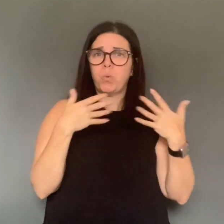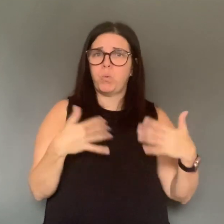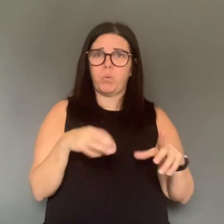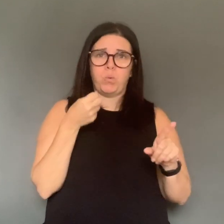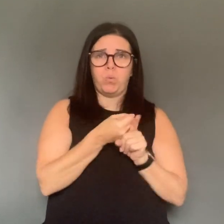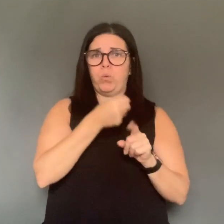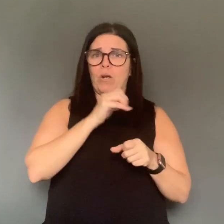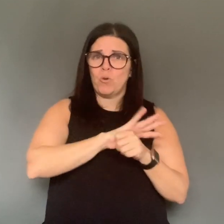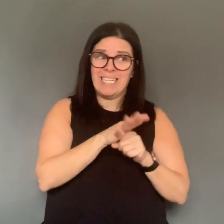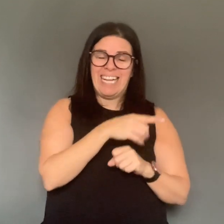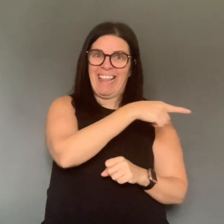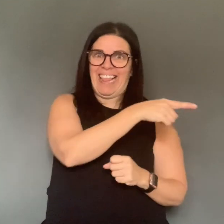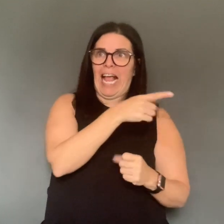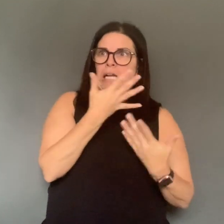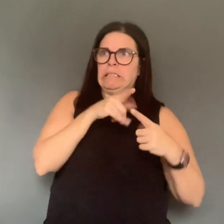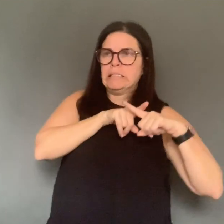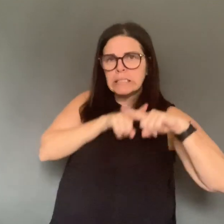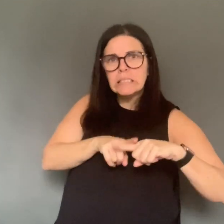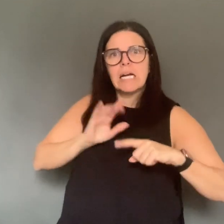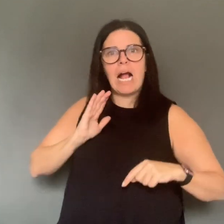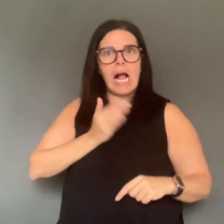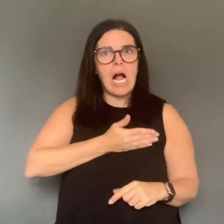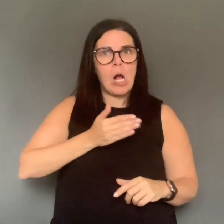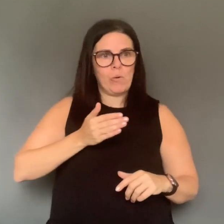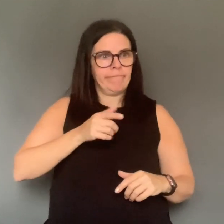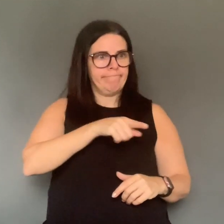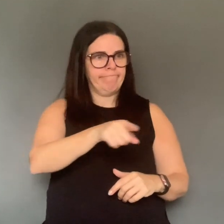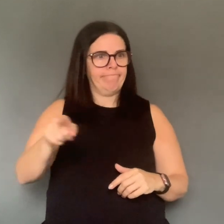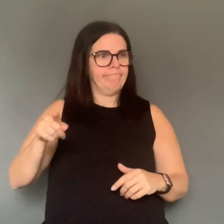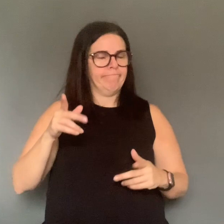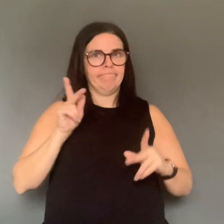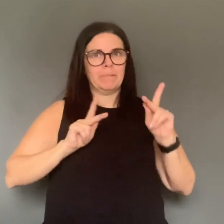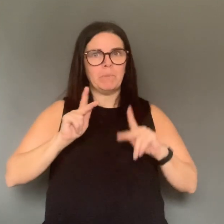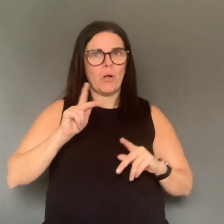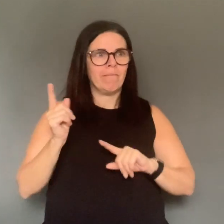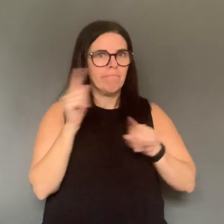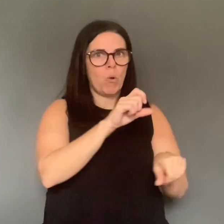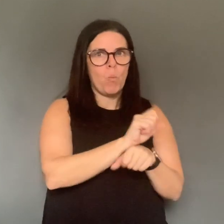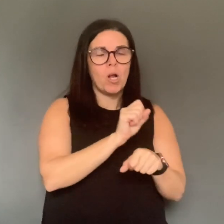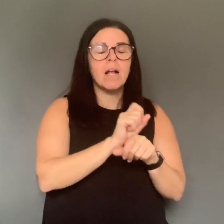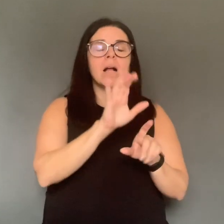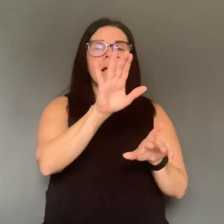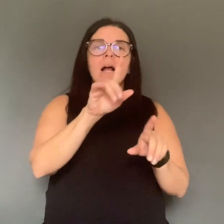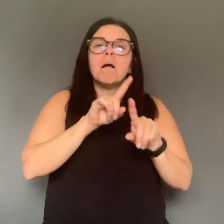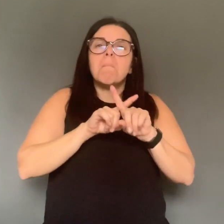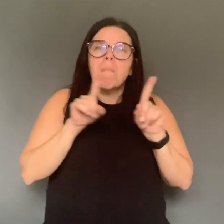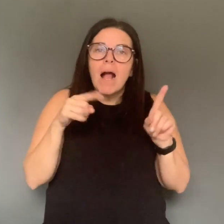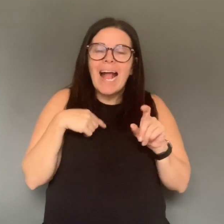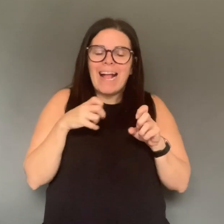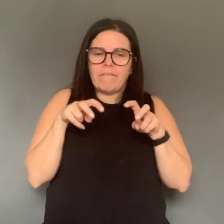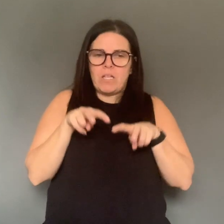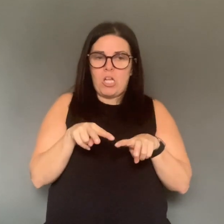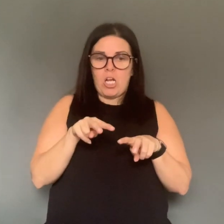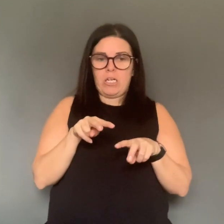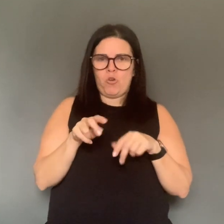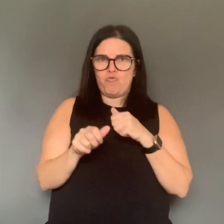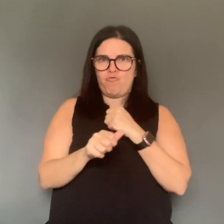as we are getting it, and we will report it every few days by summarizing all those details from those cases.